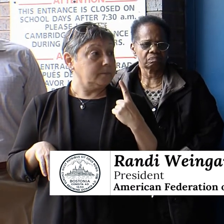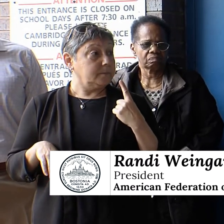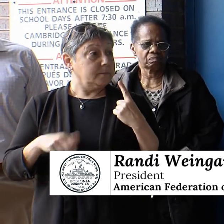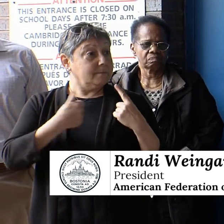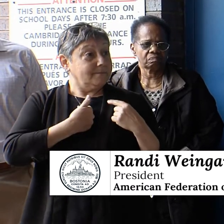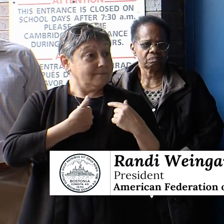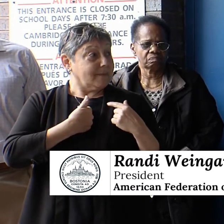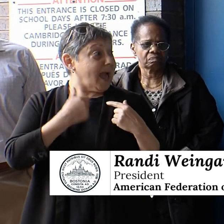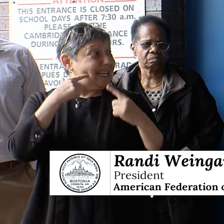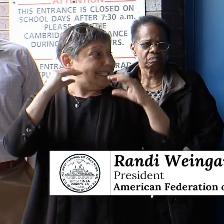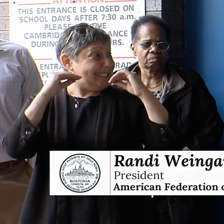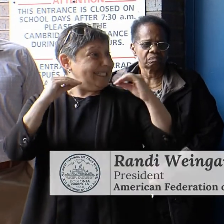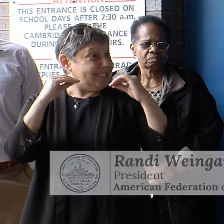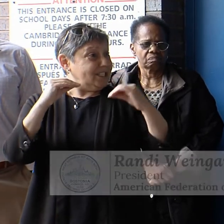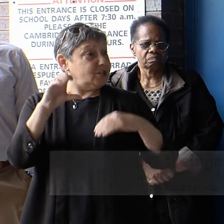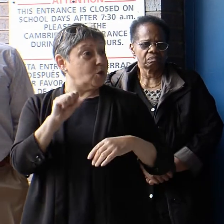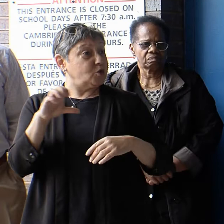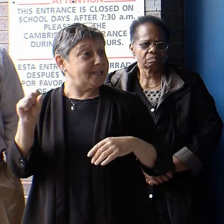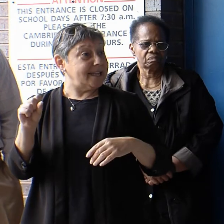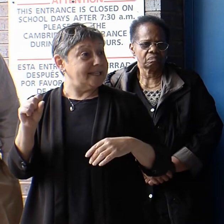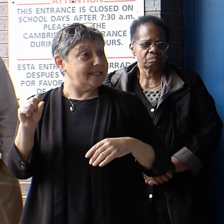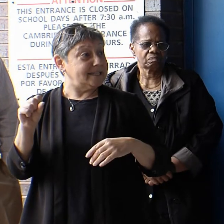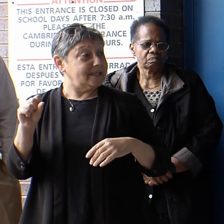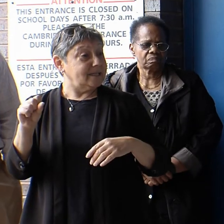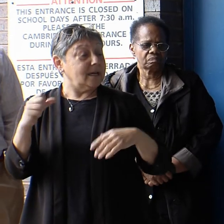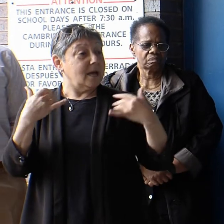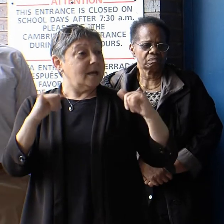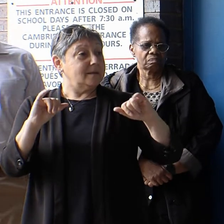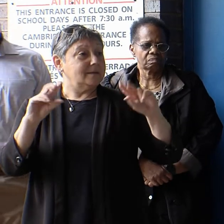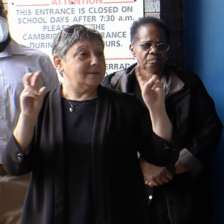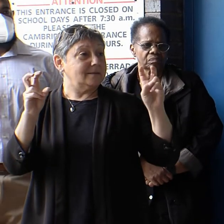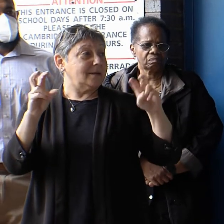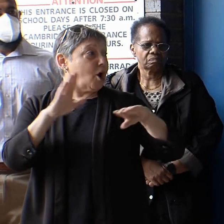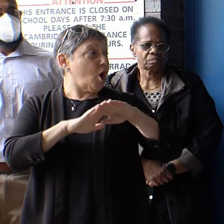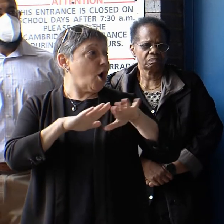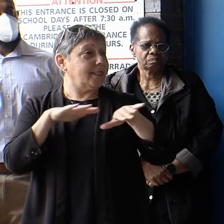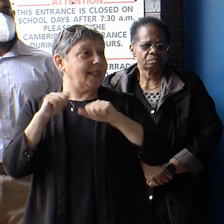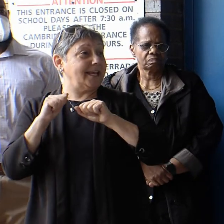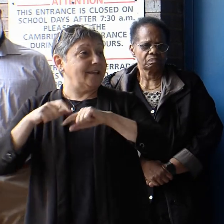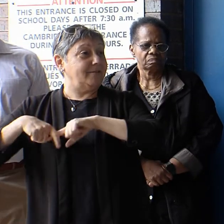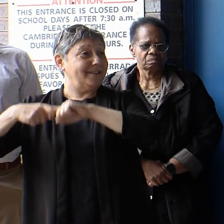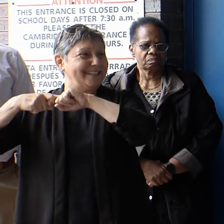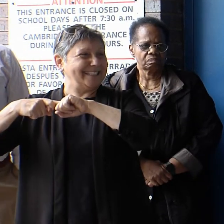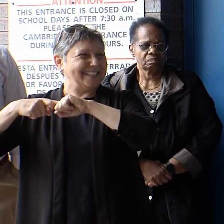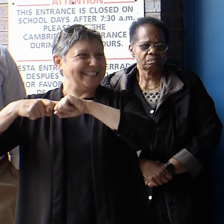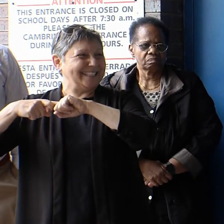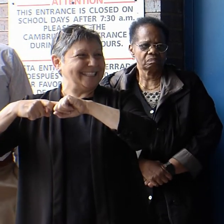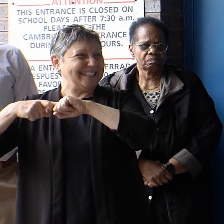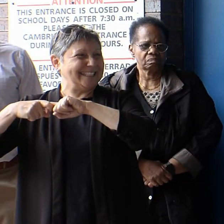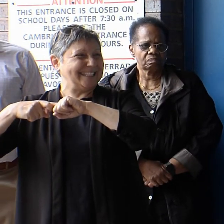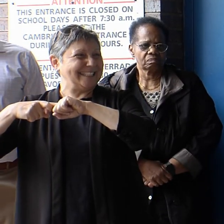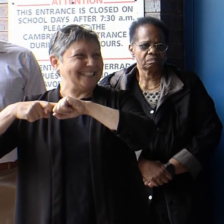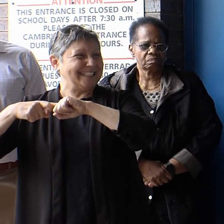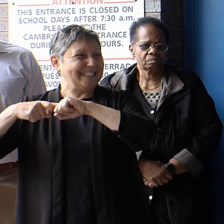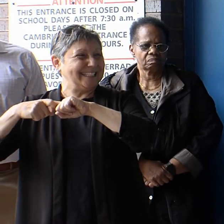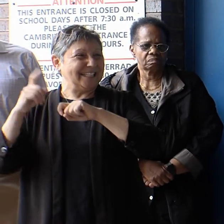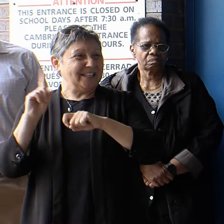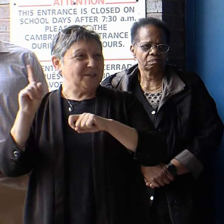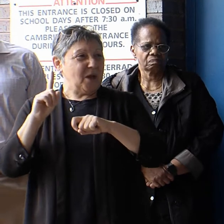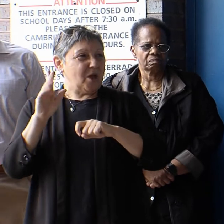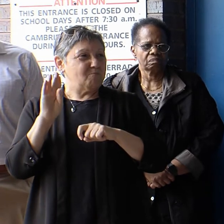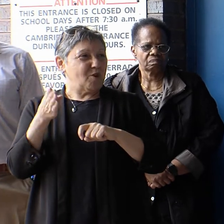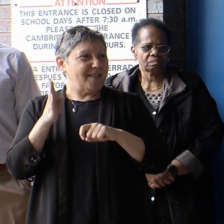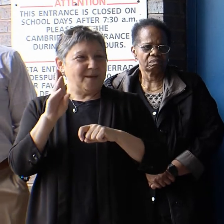teacher of social studies. who's still on leave from my teaching position at Clara Barton High School in Brooklyn, New York.